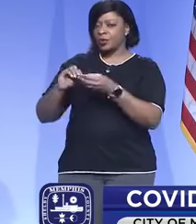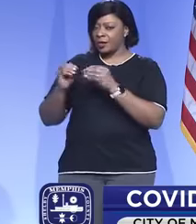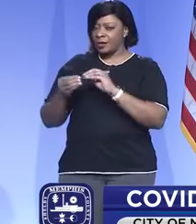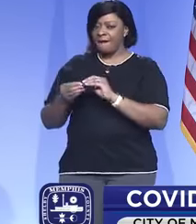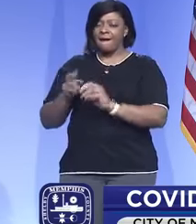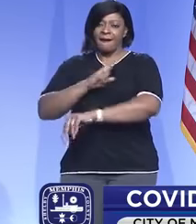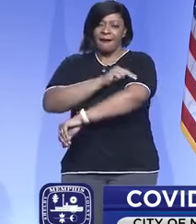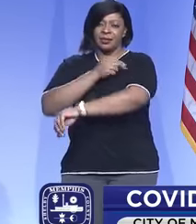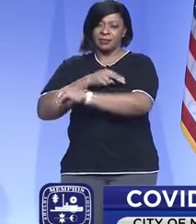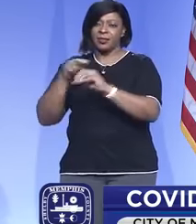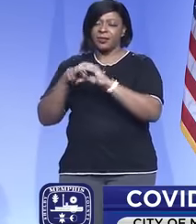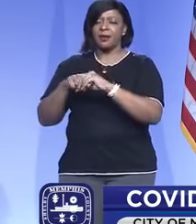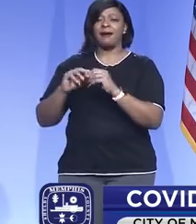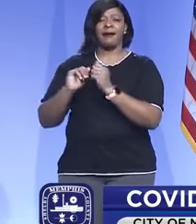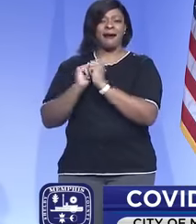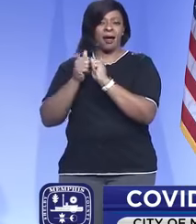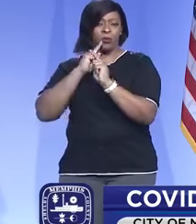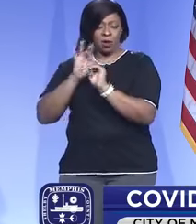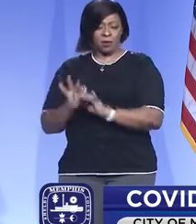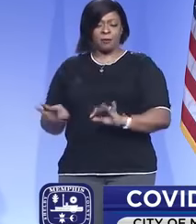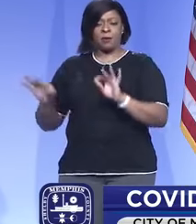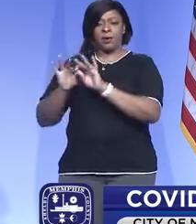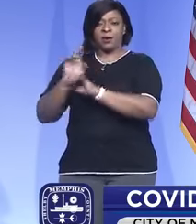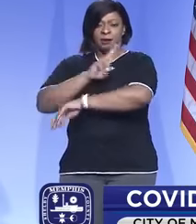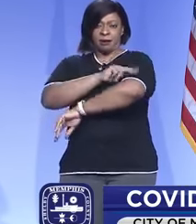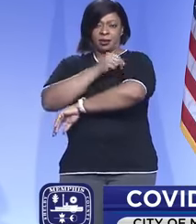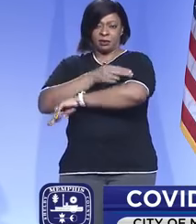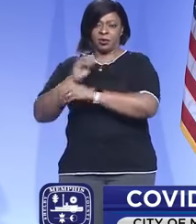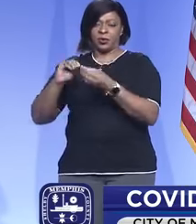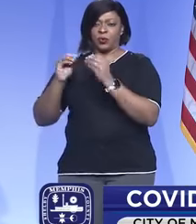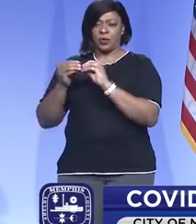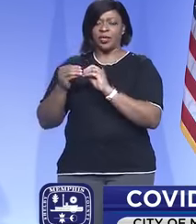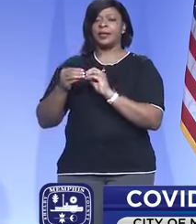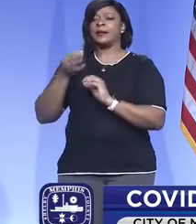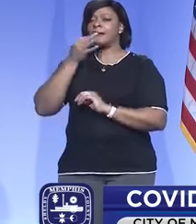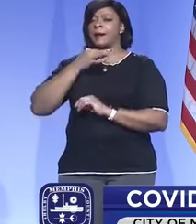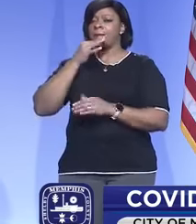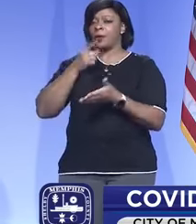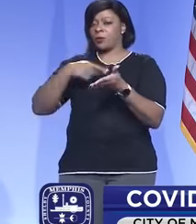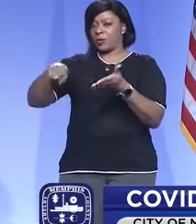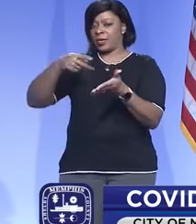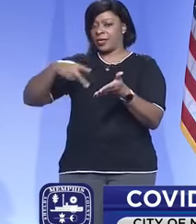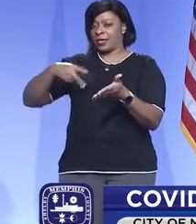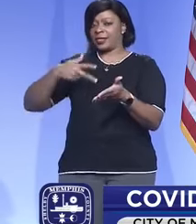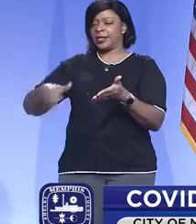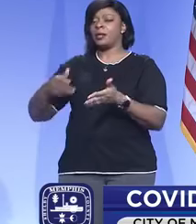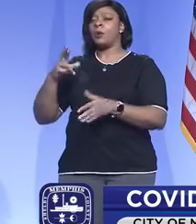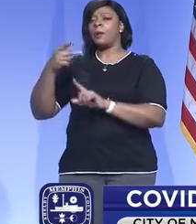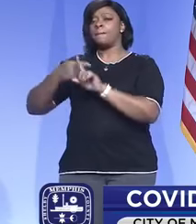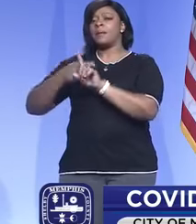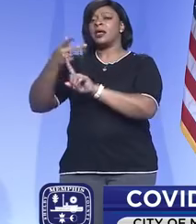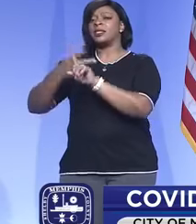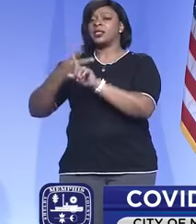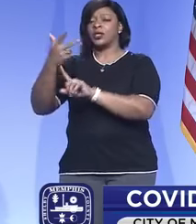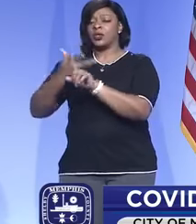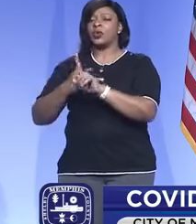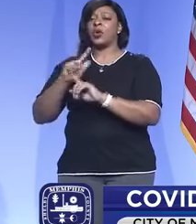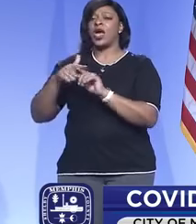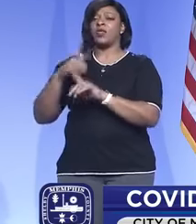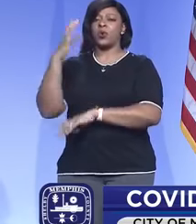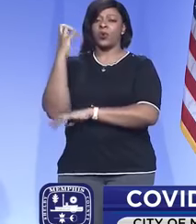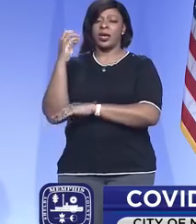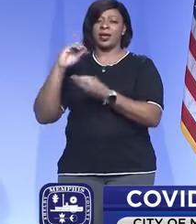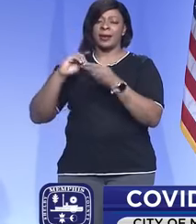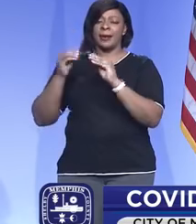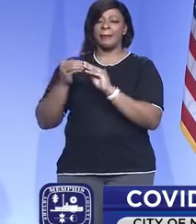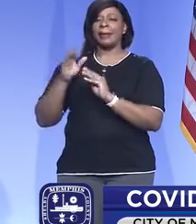hospitalizations, and how important is hospitalization rates in the coming weeks and months, especially after the record-setting number of